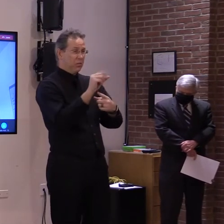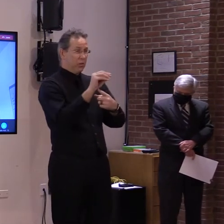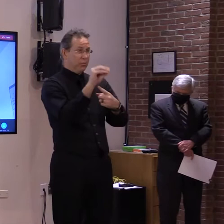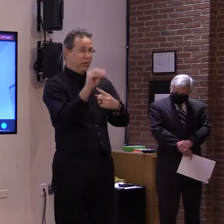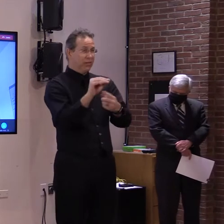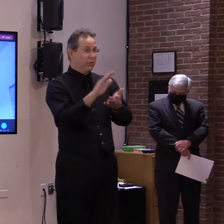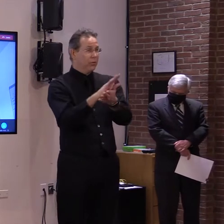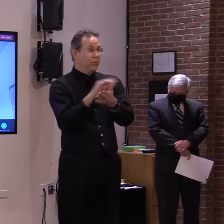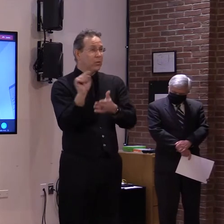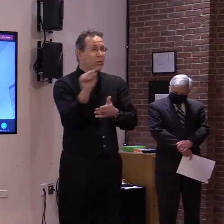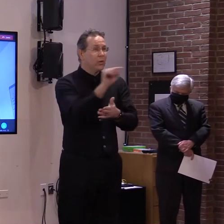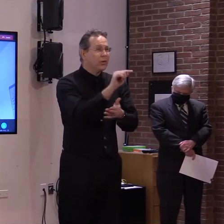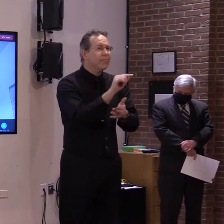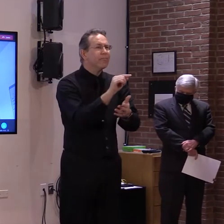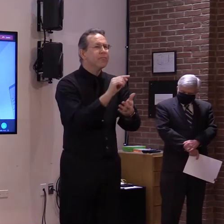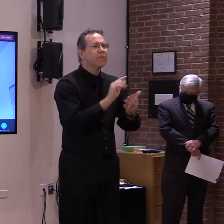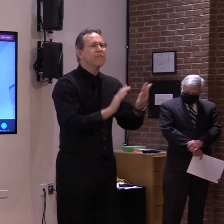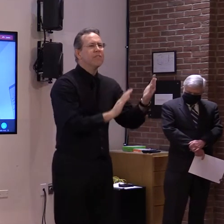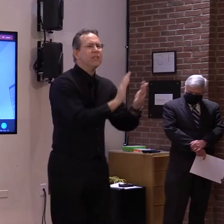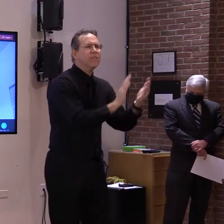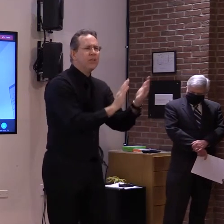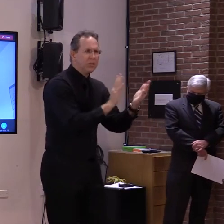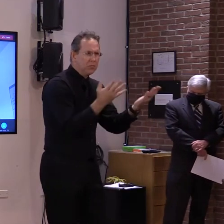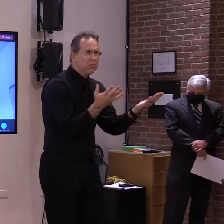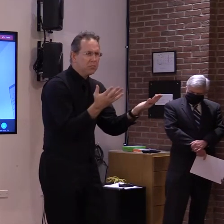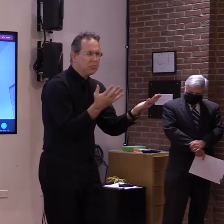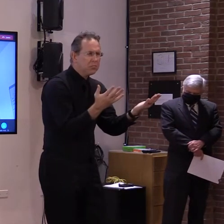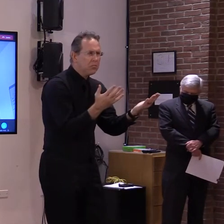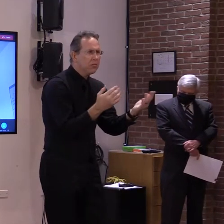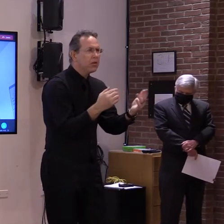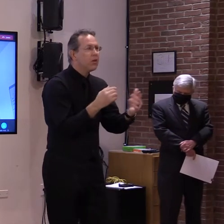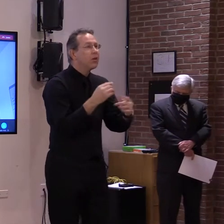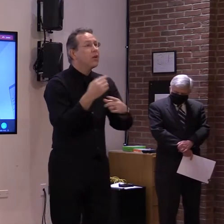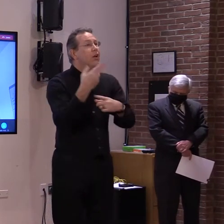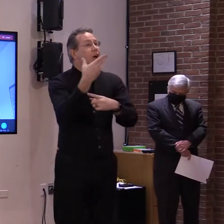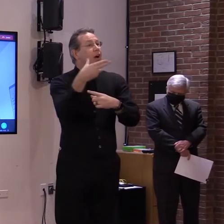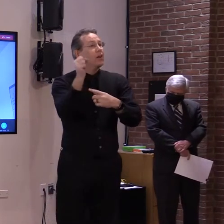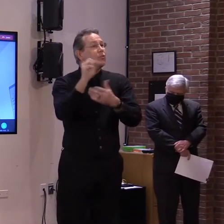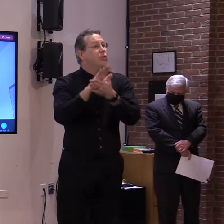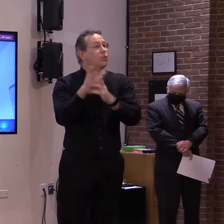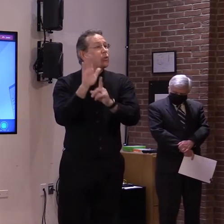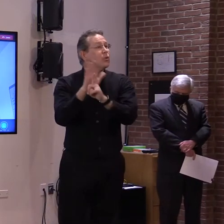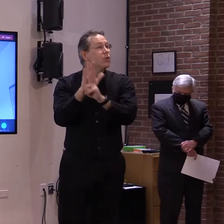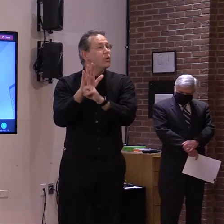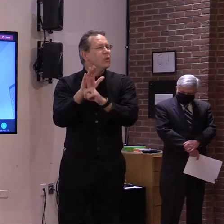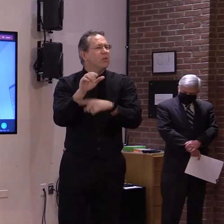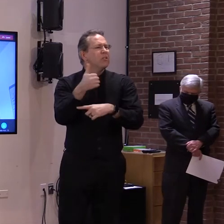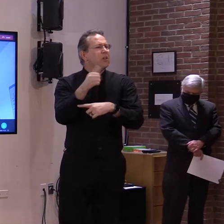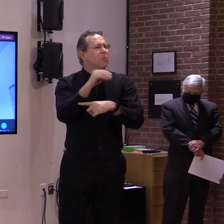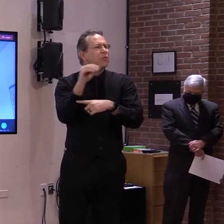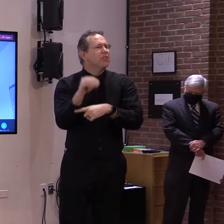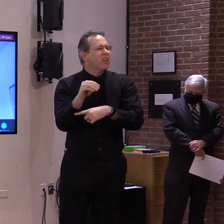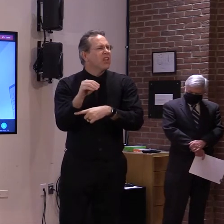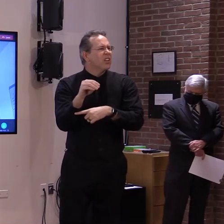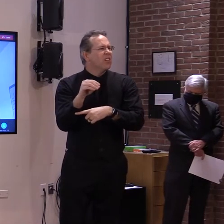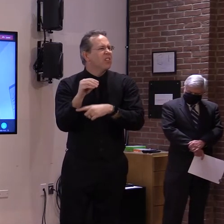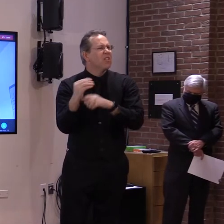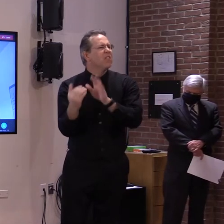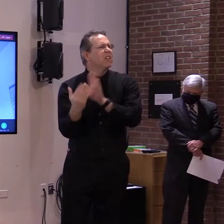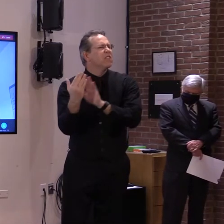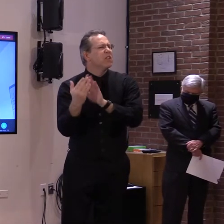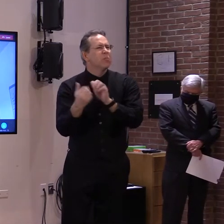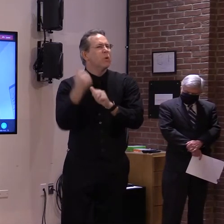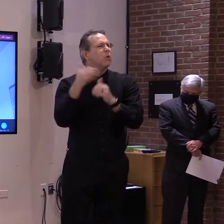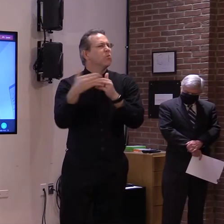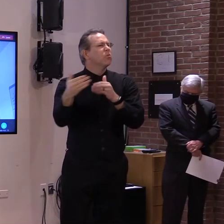each month of October through December, and high school instruction is about half of that. So in summary, I would